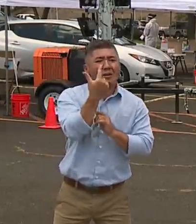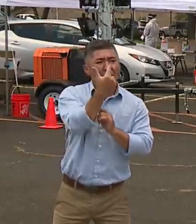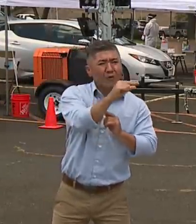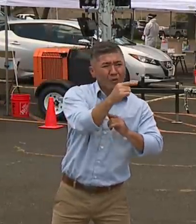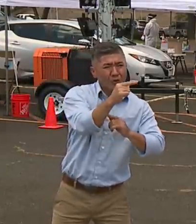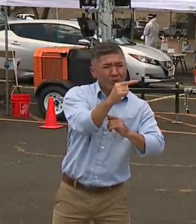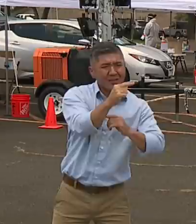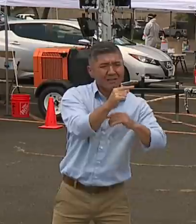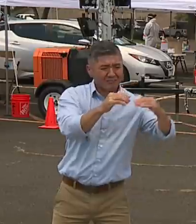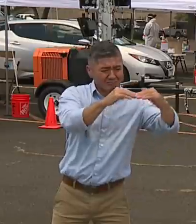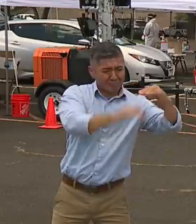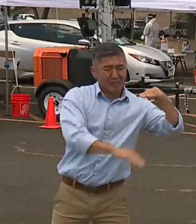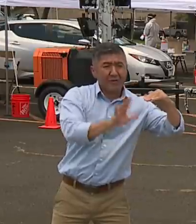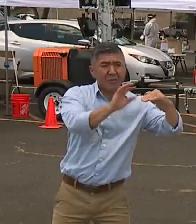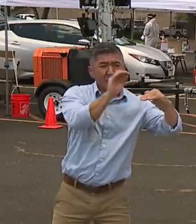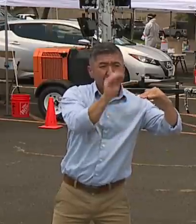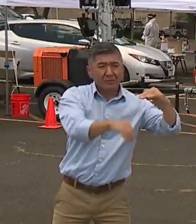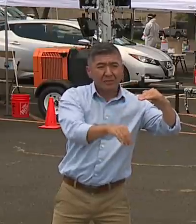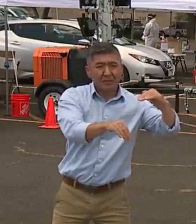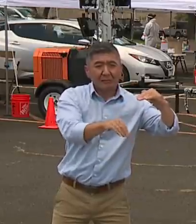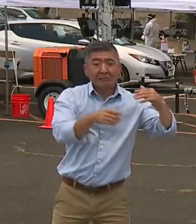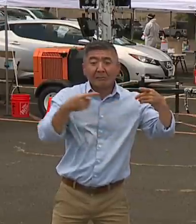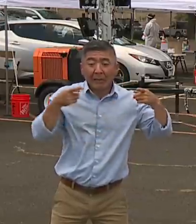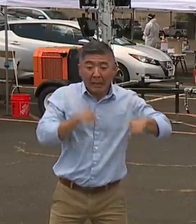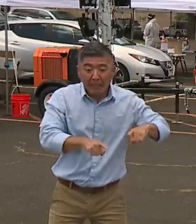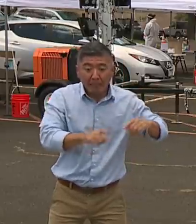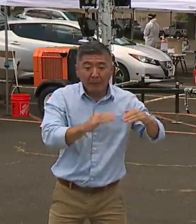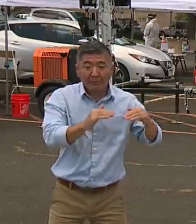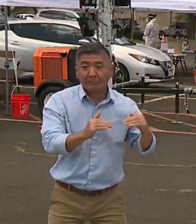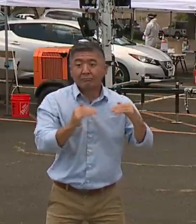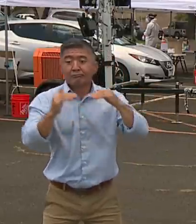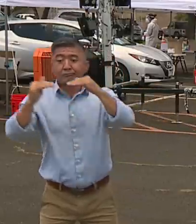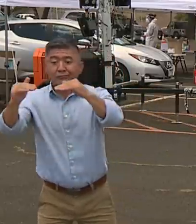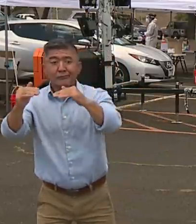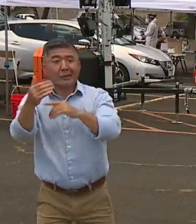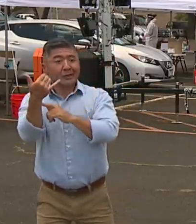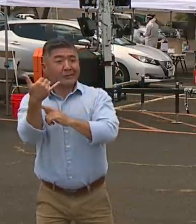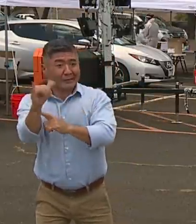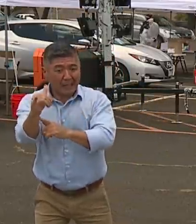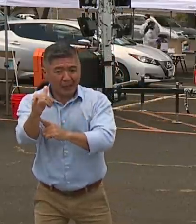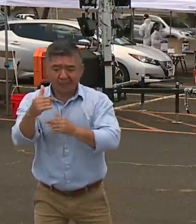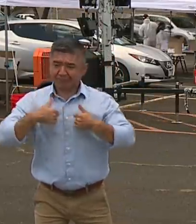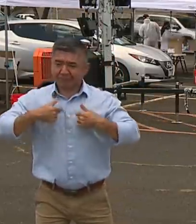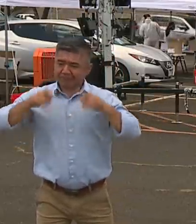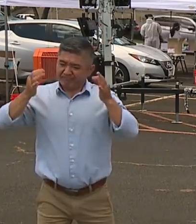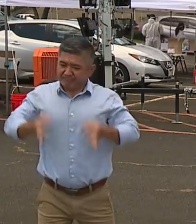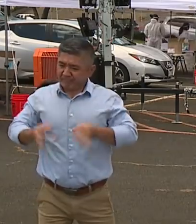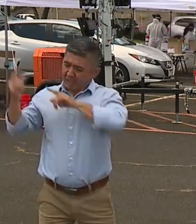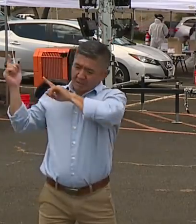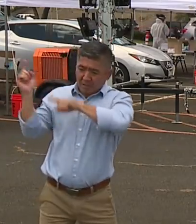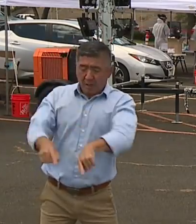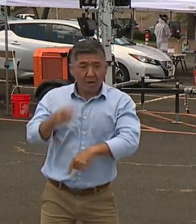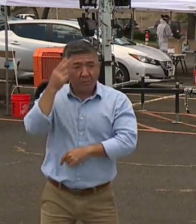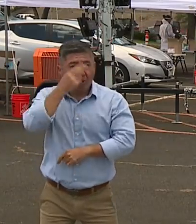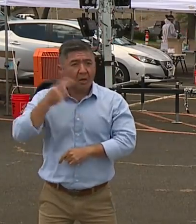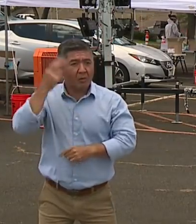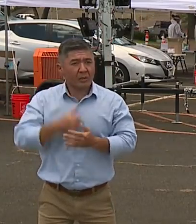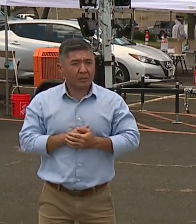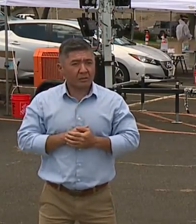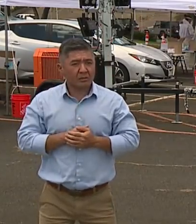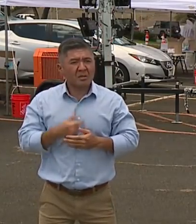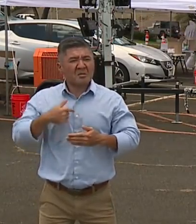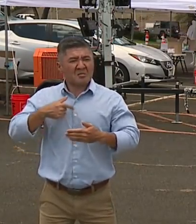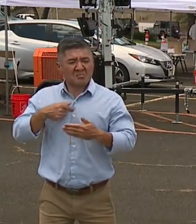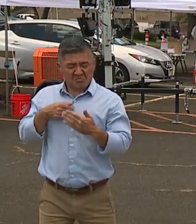decided to come out here because Hawaii was in the yellow. When you look at the testing rates for the last 24 hours, and I reviewed them with the